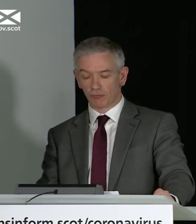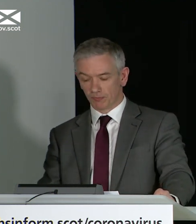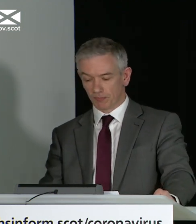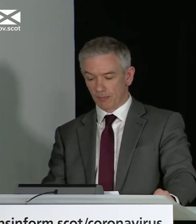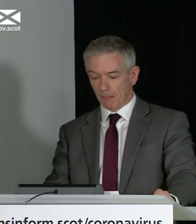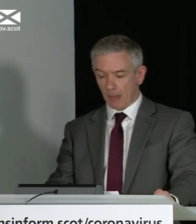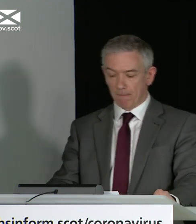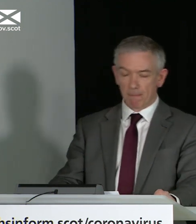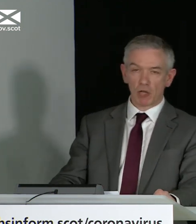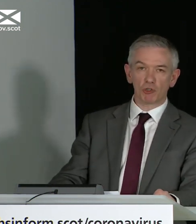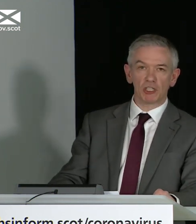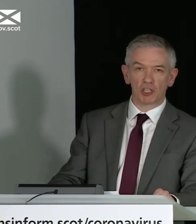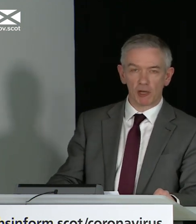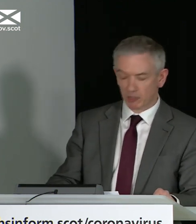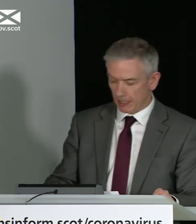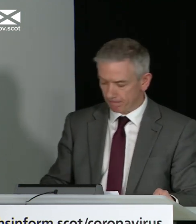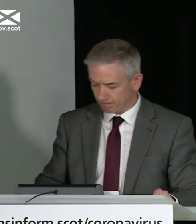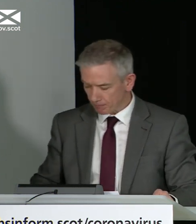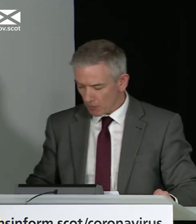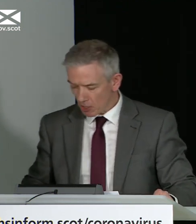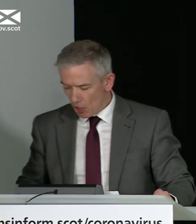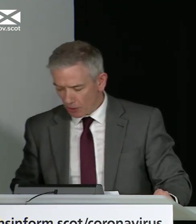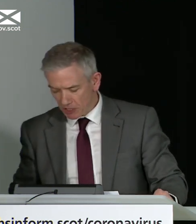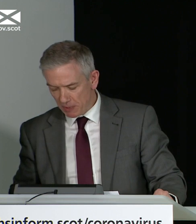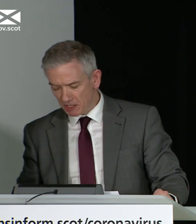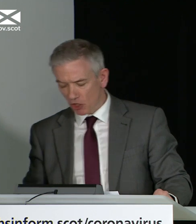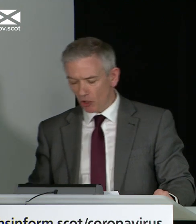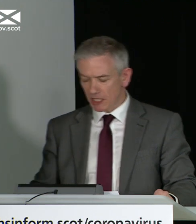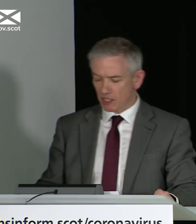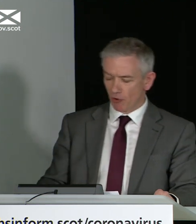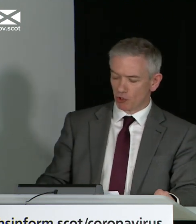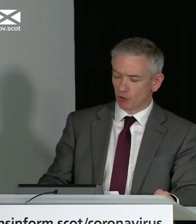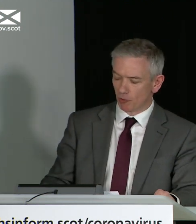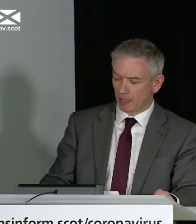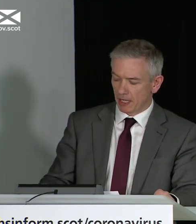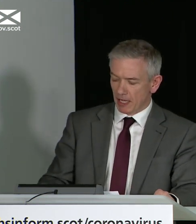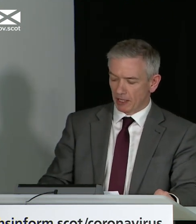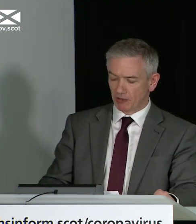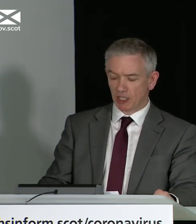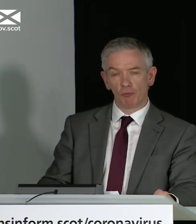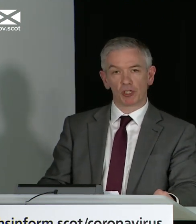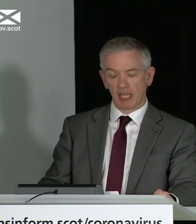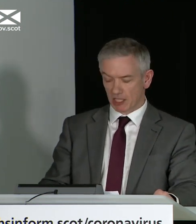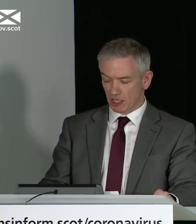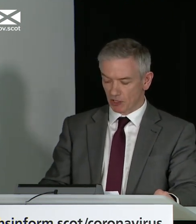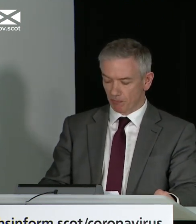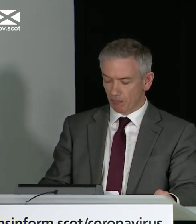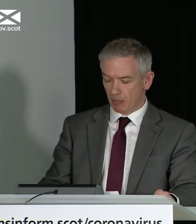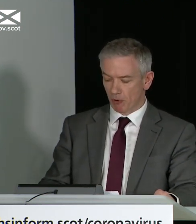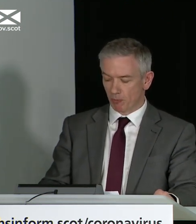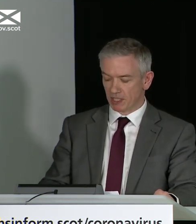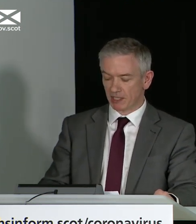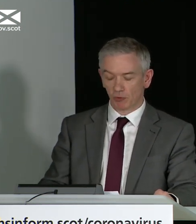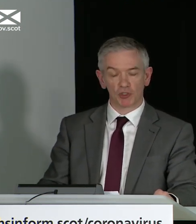soon. But I also need your help today. When I've been speaking to colleagues, they've also told me that they've seen more cases of